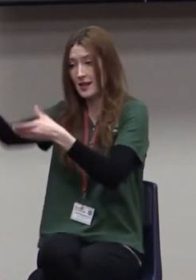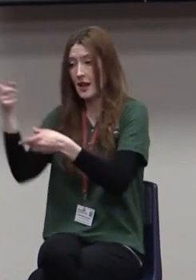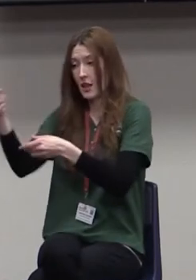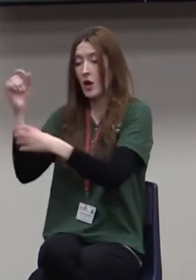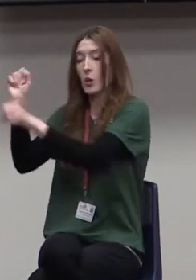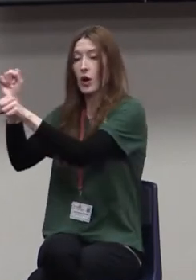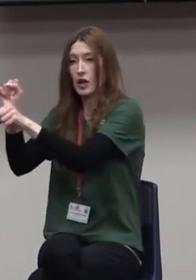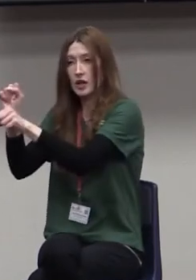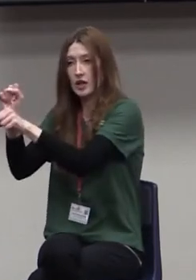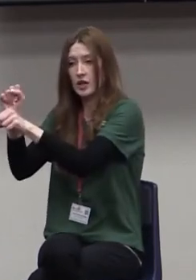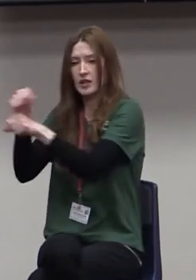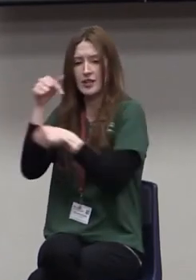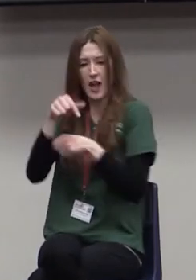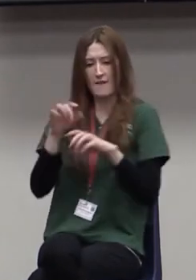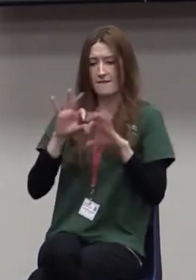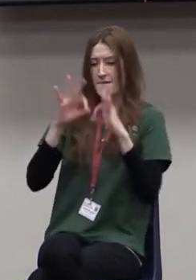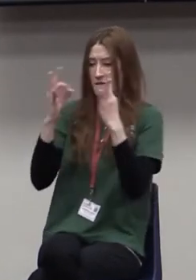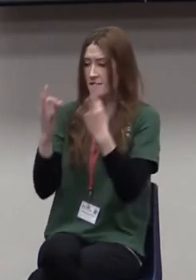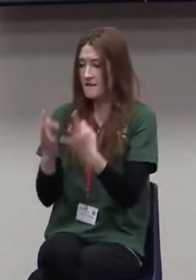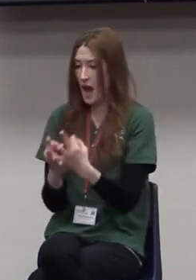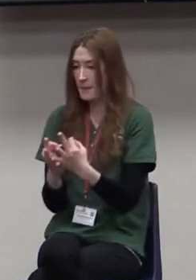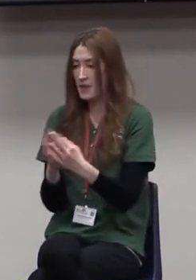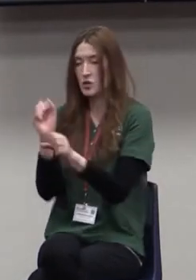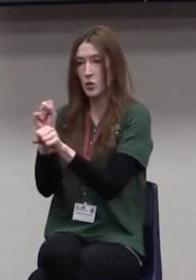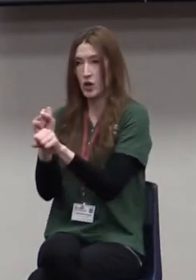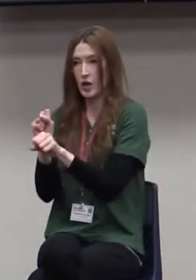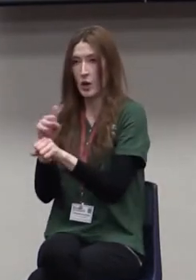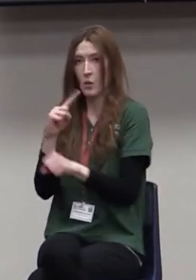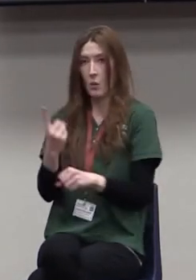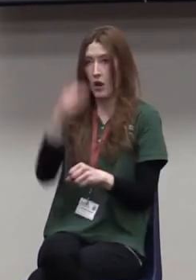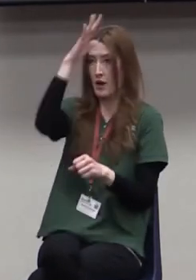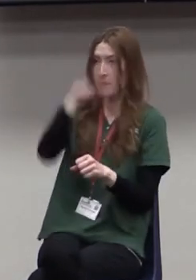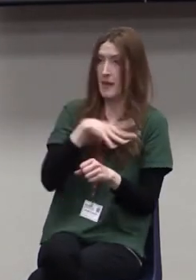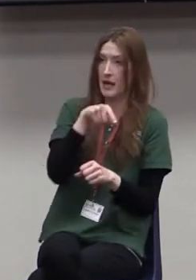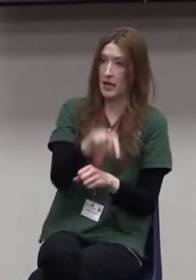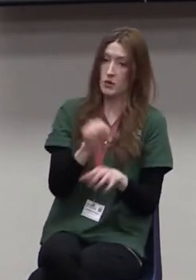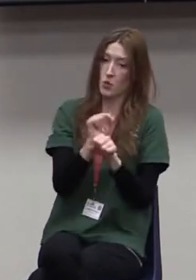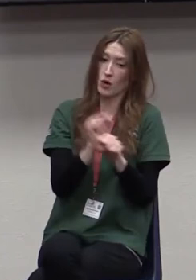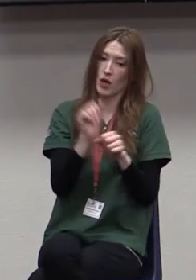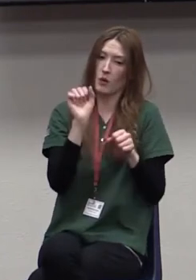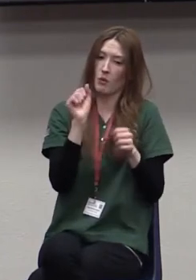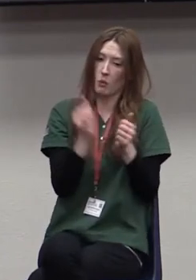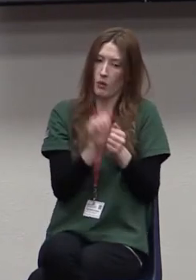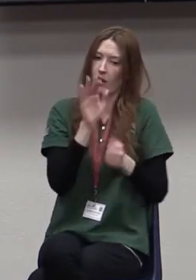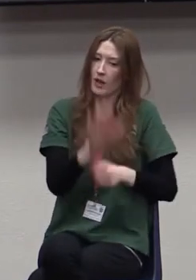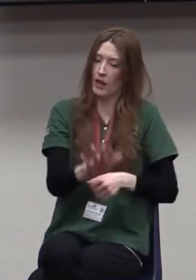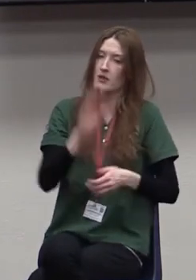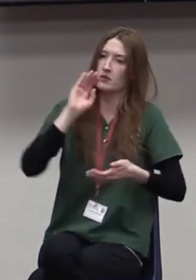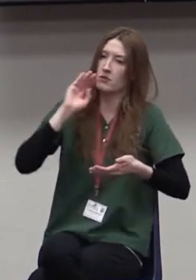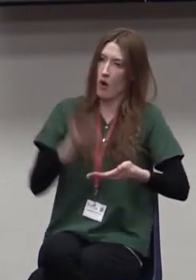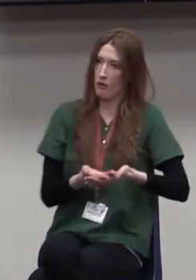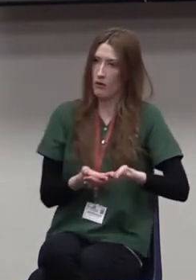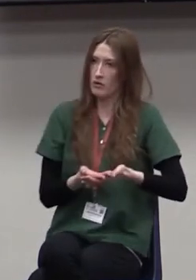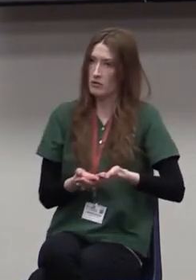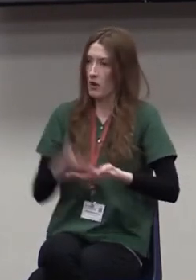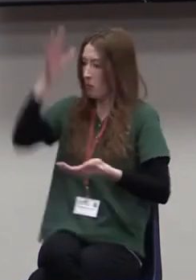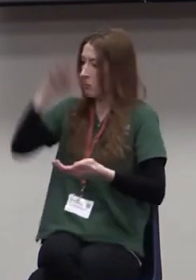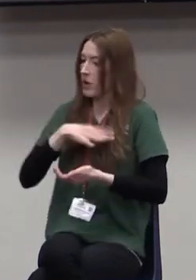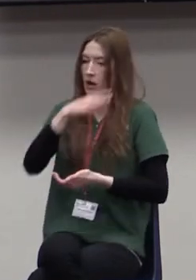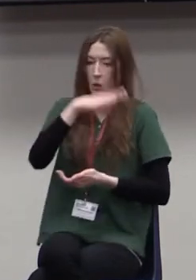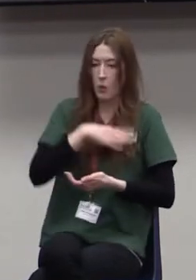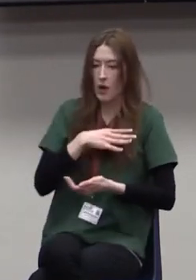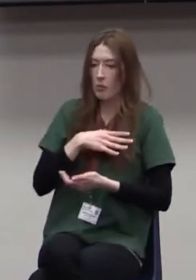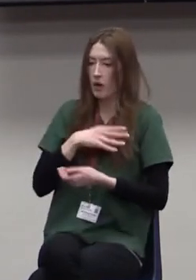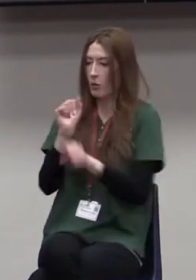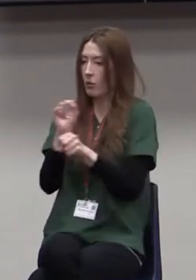You've got families working. One of the men was working with his daughters. So you've got men and women working together.